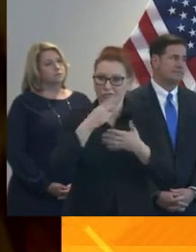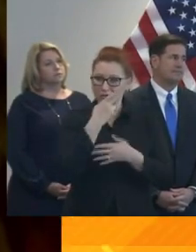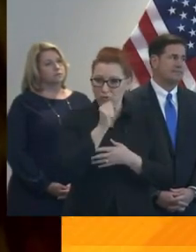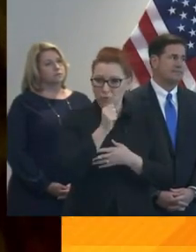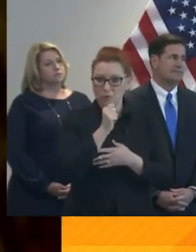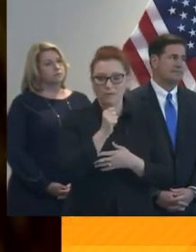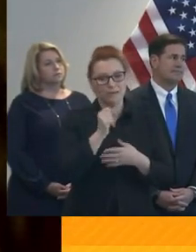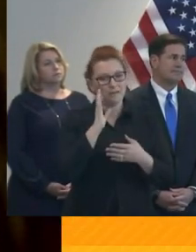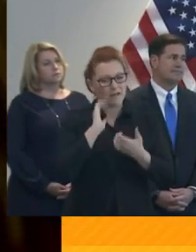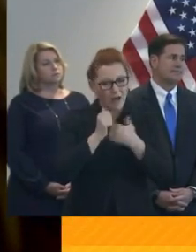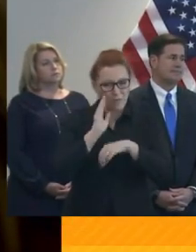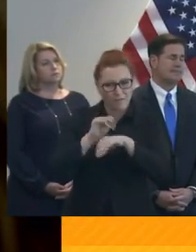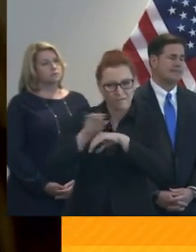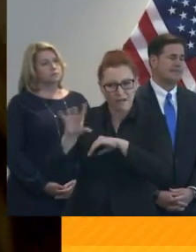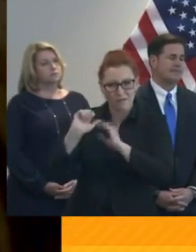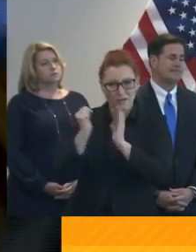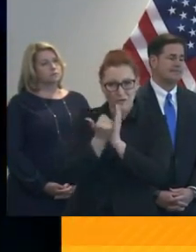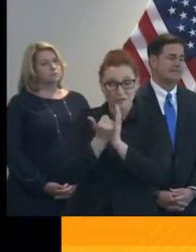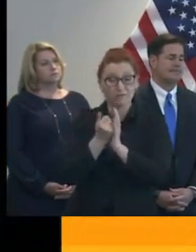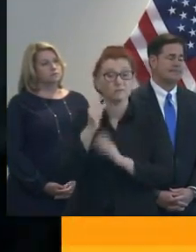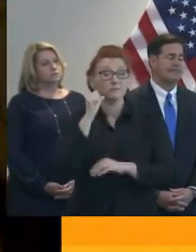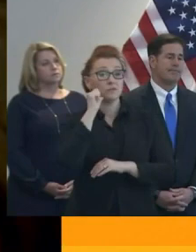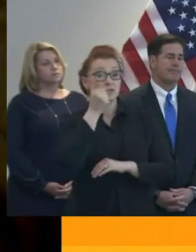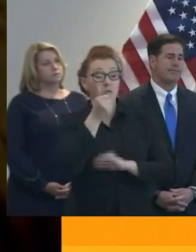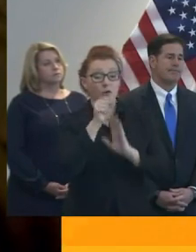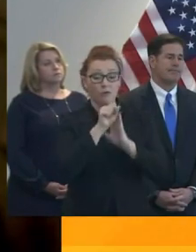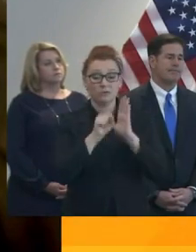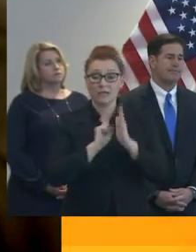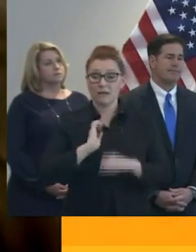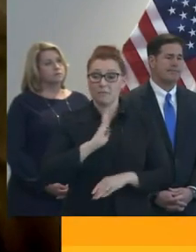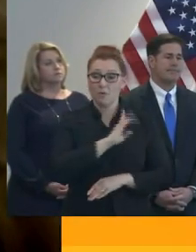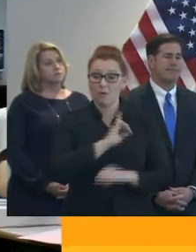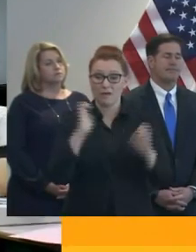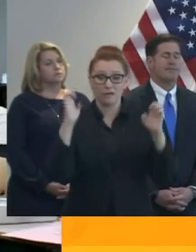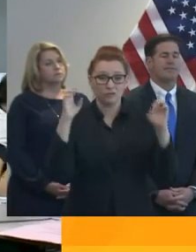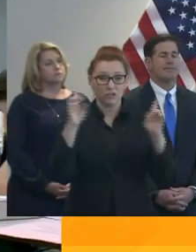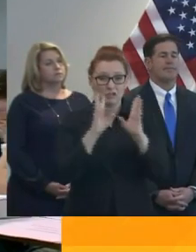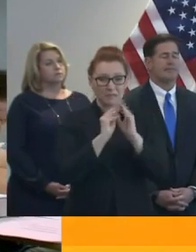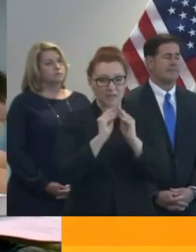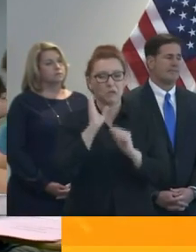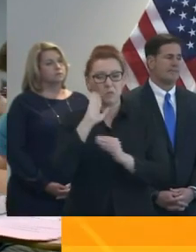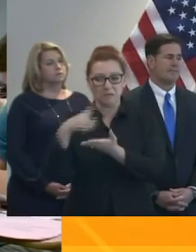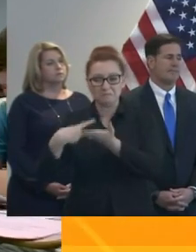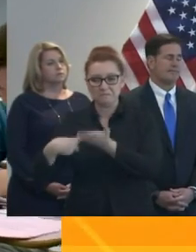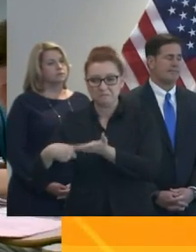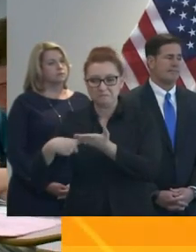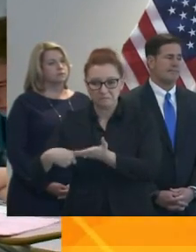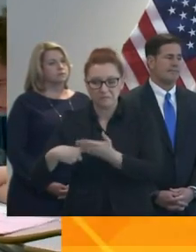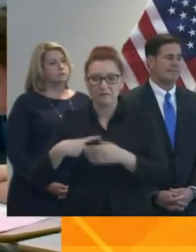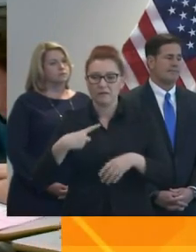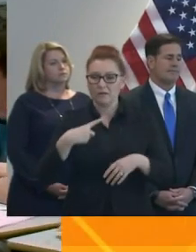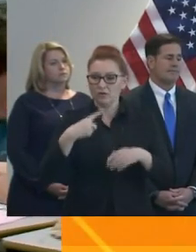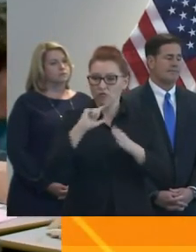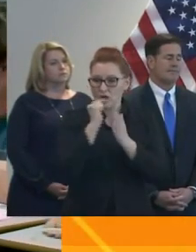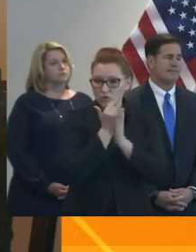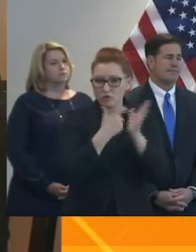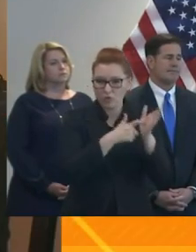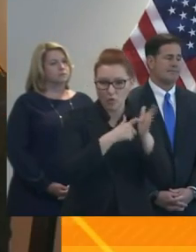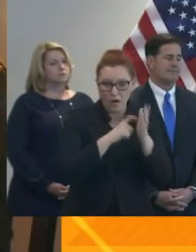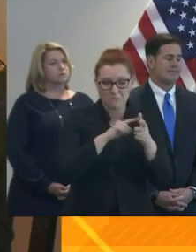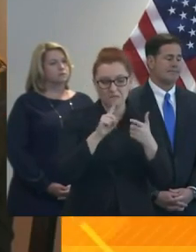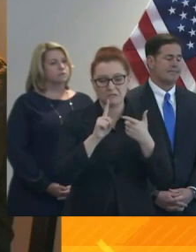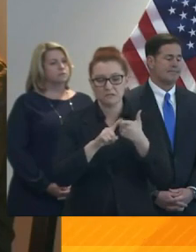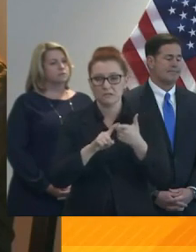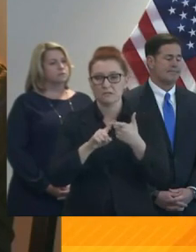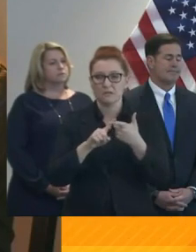tomorrow's State Board of Education meeting, we will be discussing graduation requirements, A through F grades, and remote learning